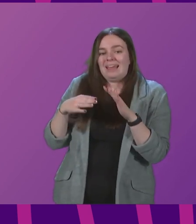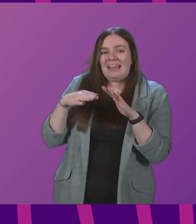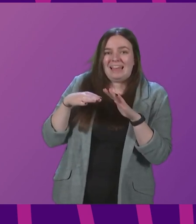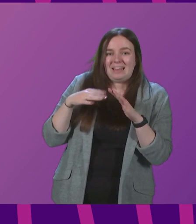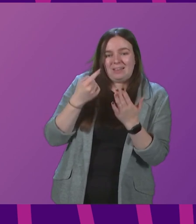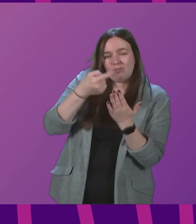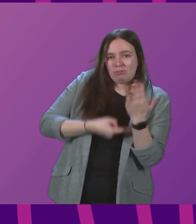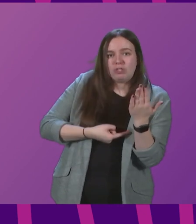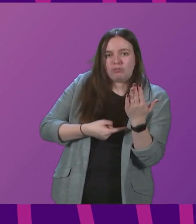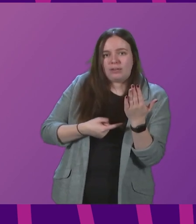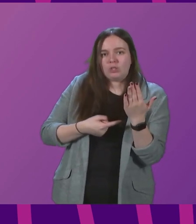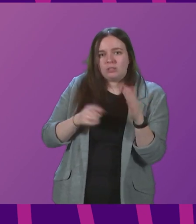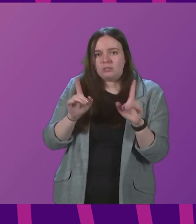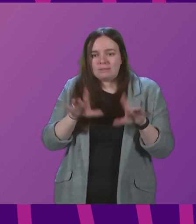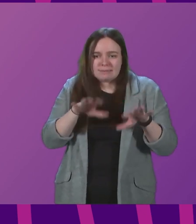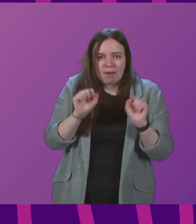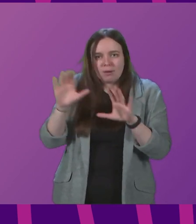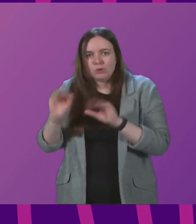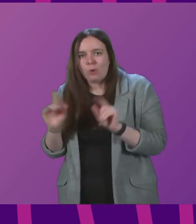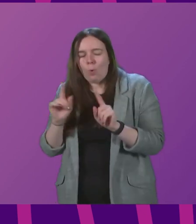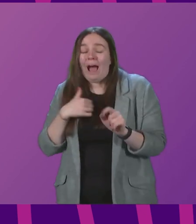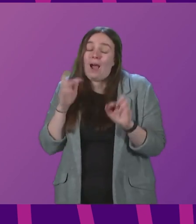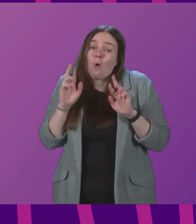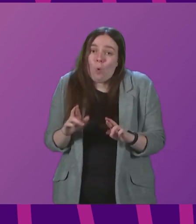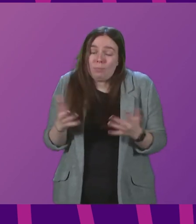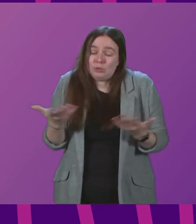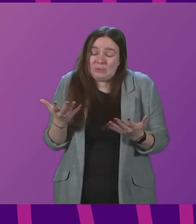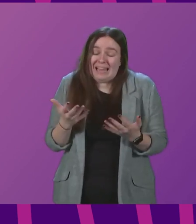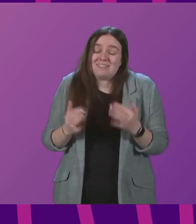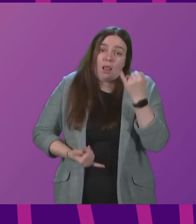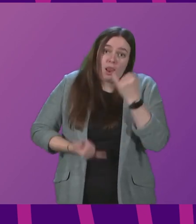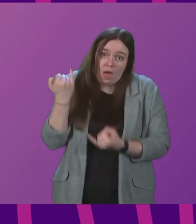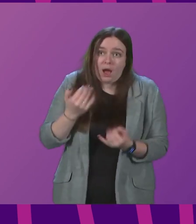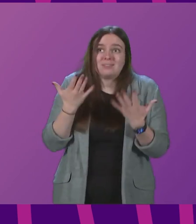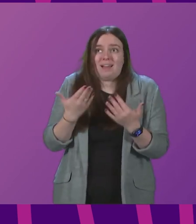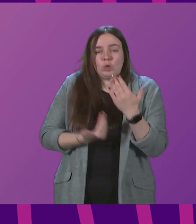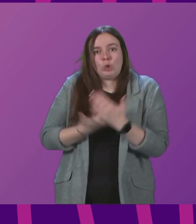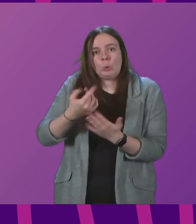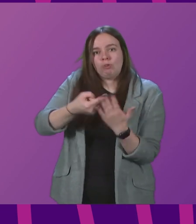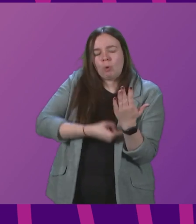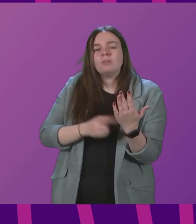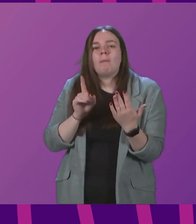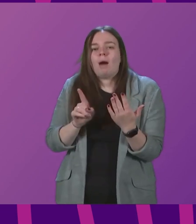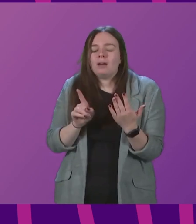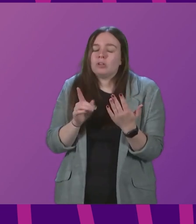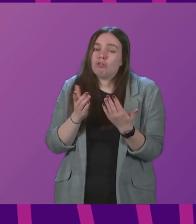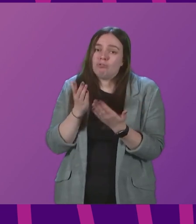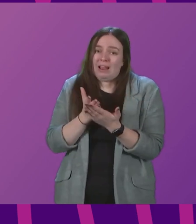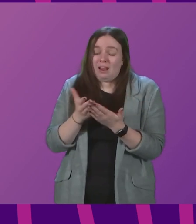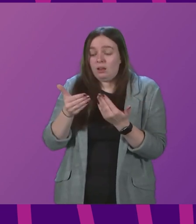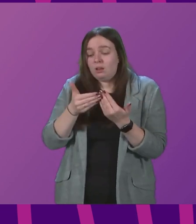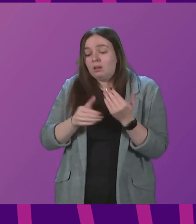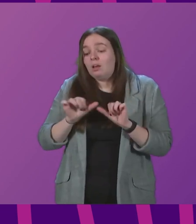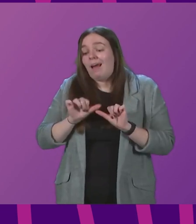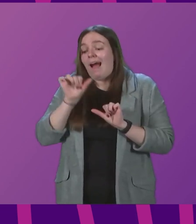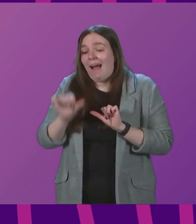restrictions. I very much hope, although I said this before, this will be the last time we have to impose restrictions, but actually more fundamentally, as we come out of the